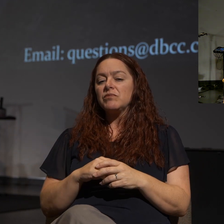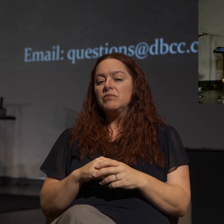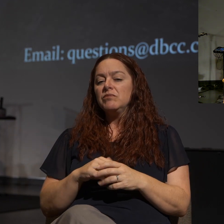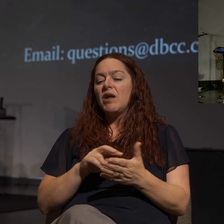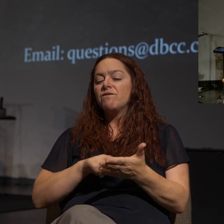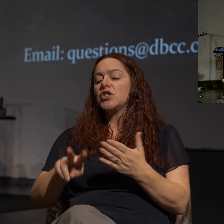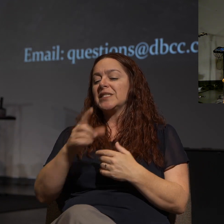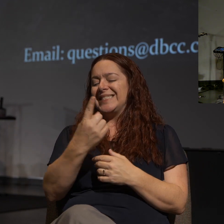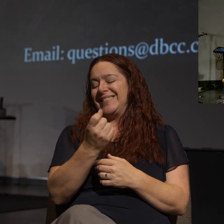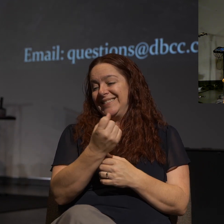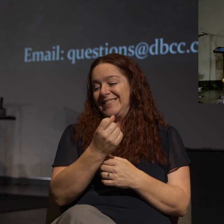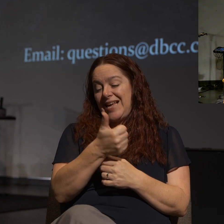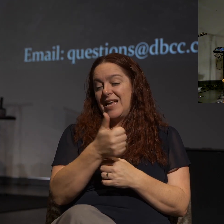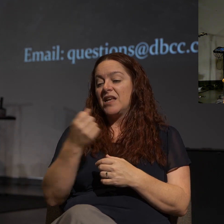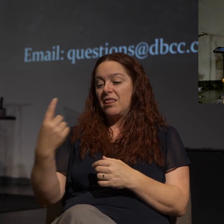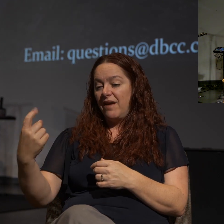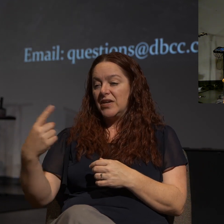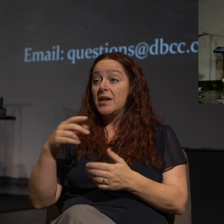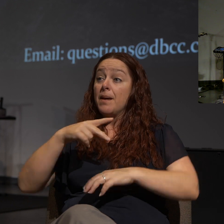10 and 11, this is Peter talking.